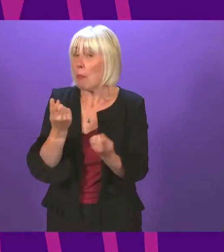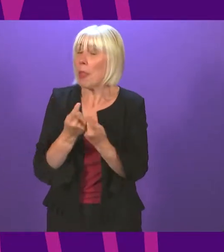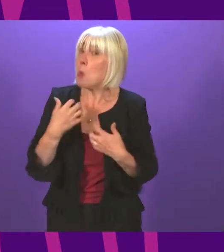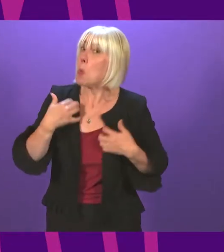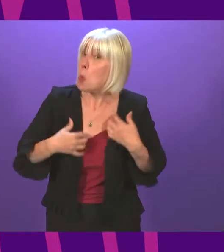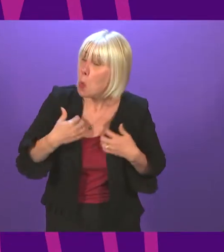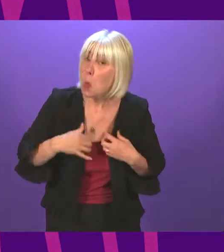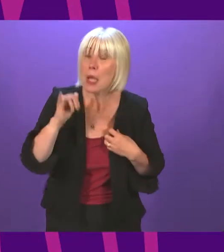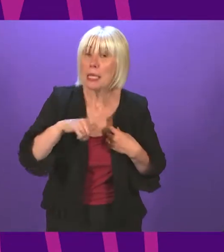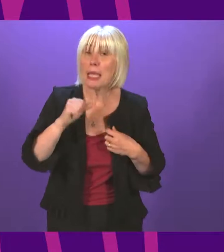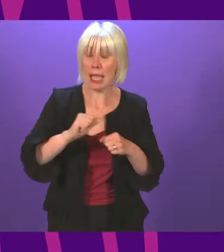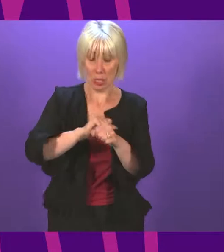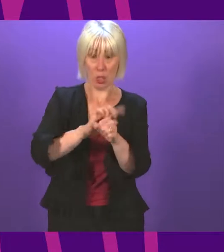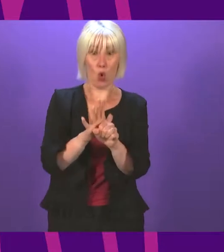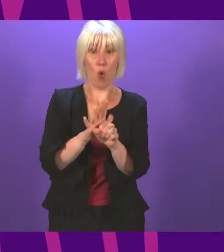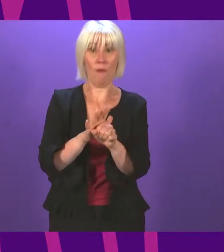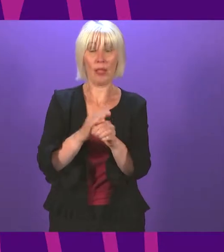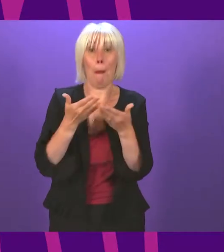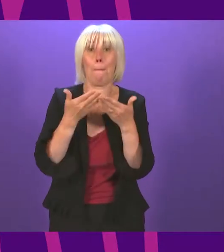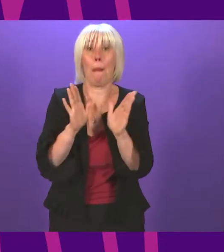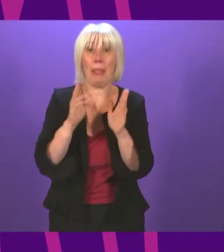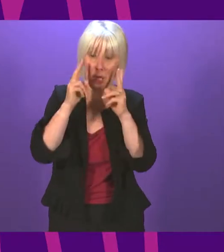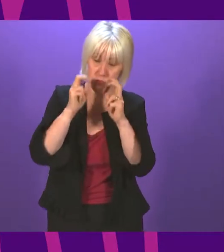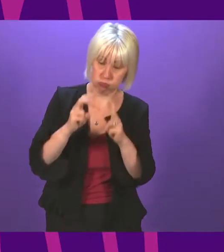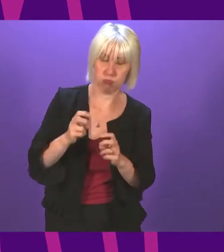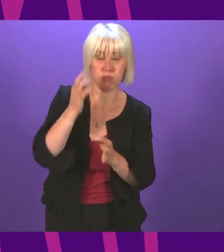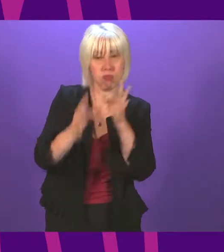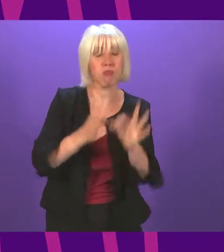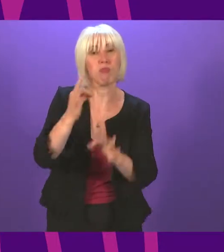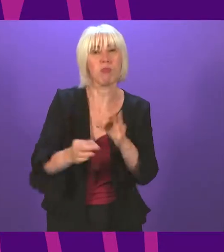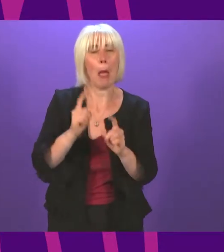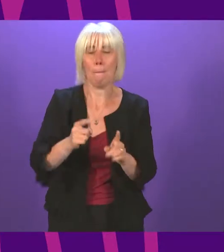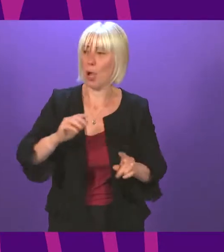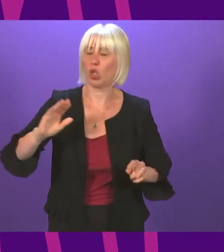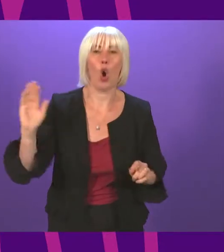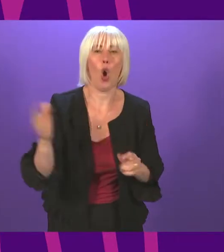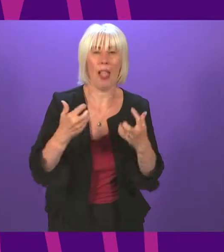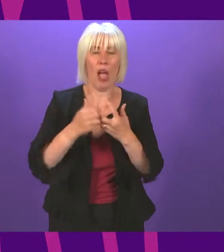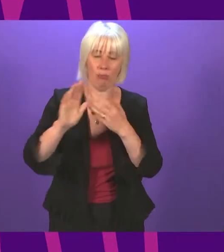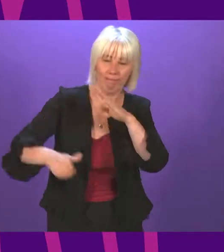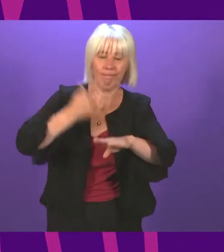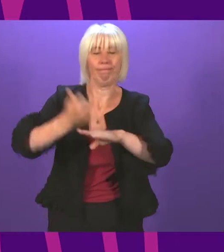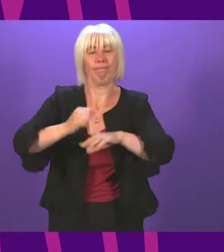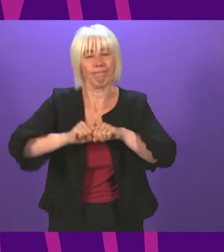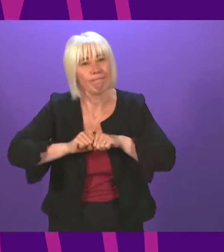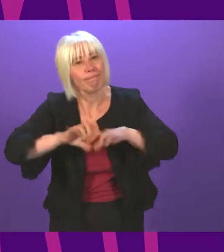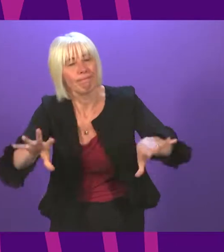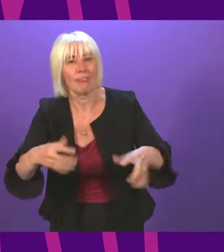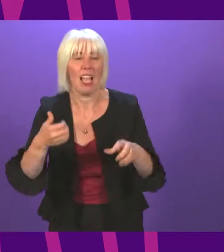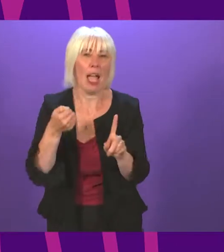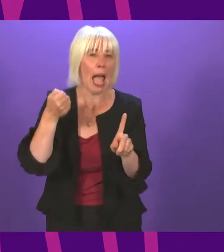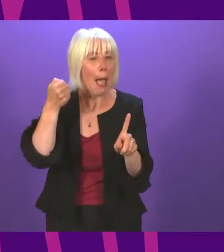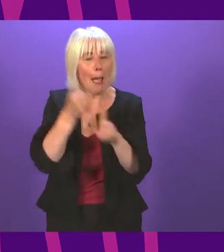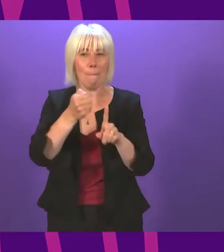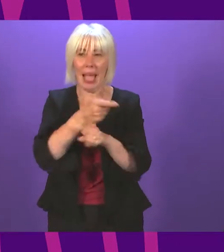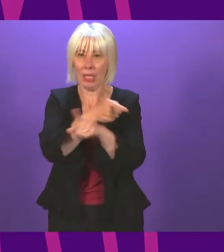like the COVID public inquiry. But in all of this, it is implementation that counts, and what impact this has on the